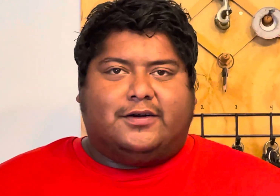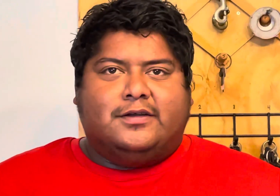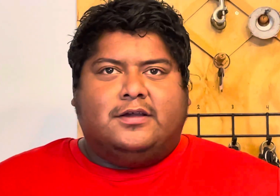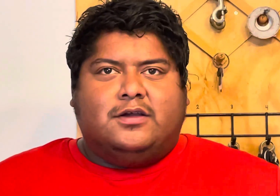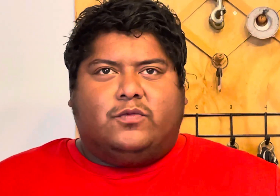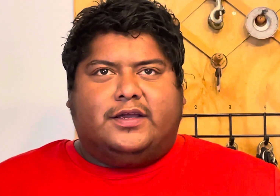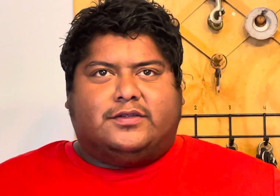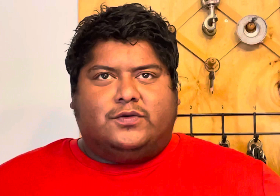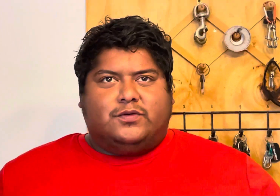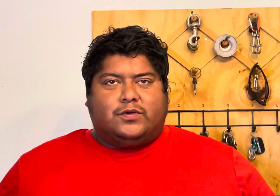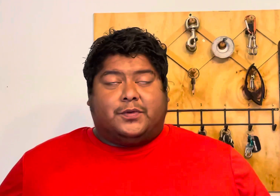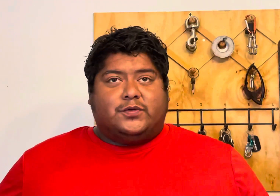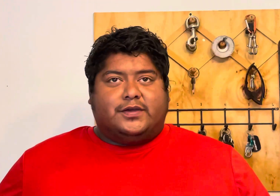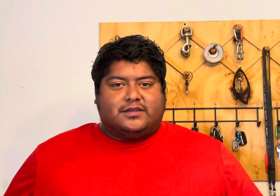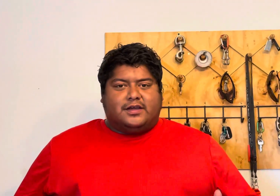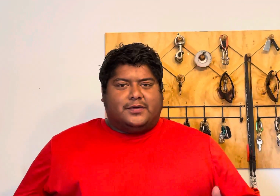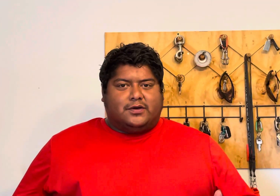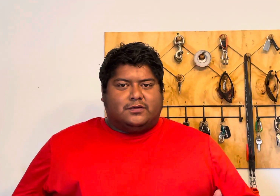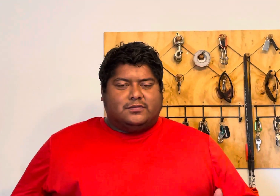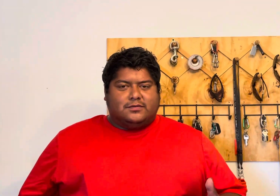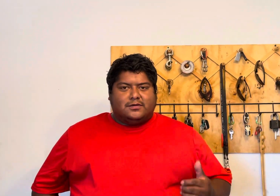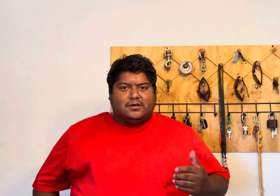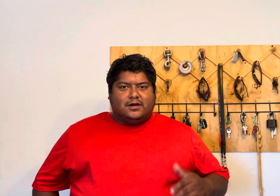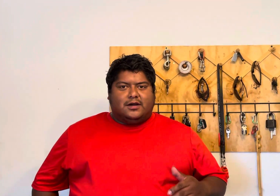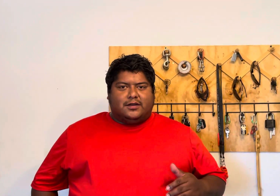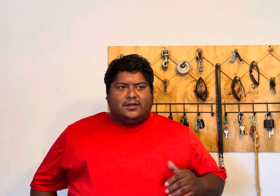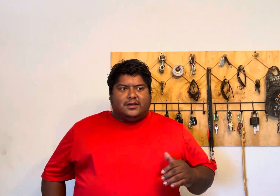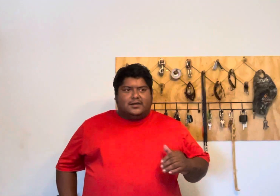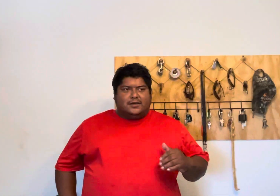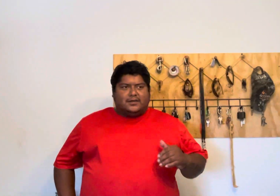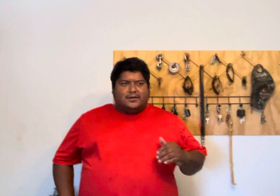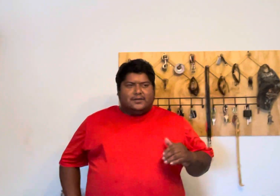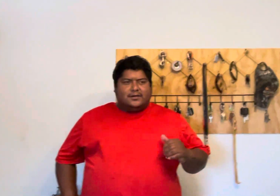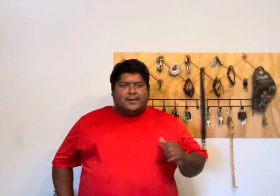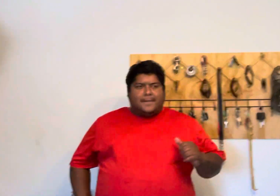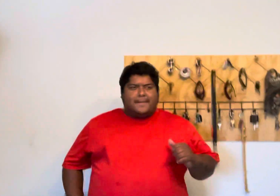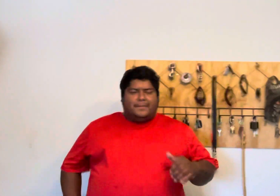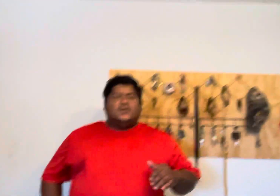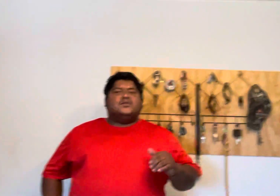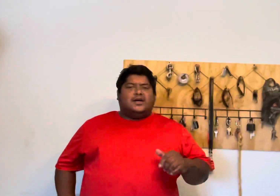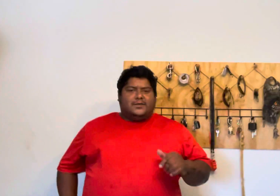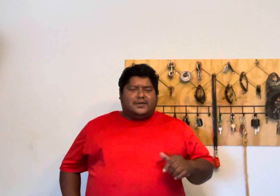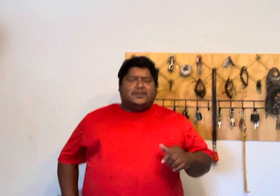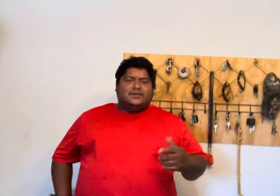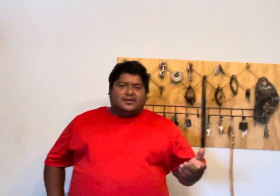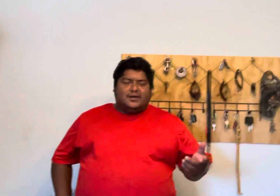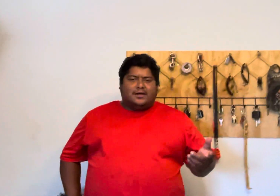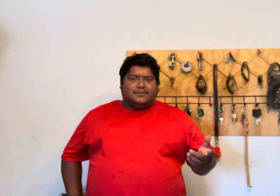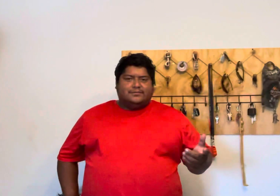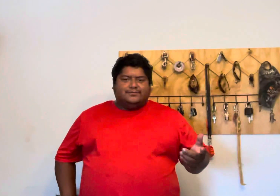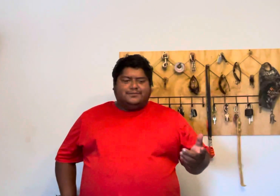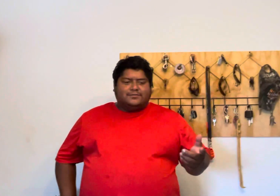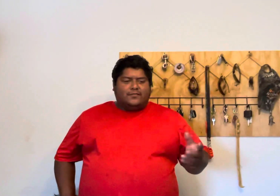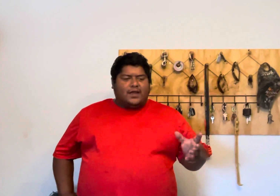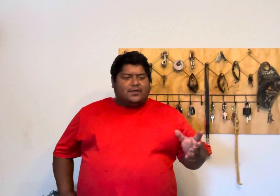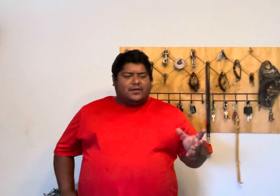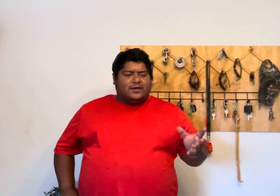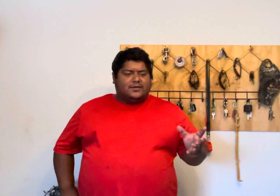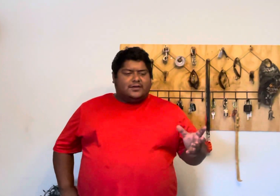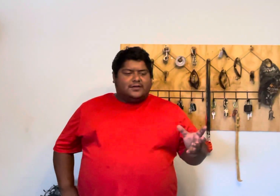we do we were doing a demo on the blue diamond blue diamond i think it's a